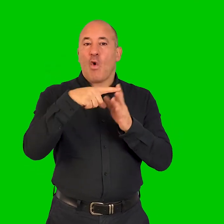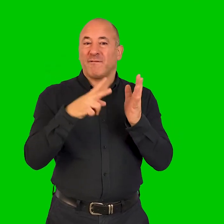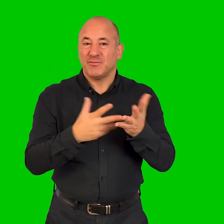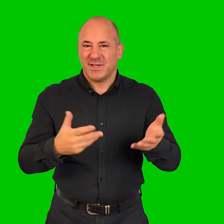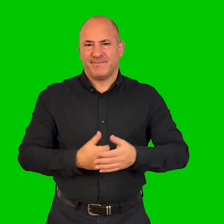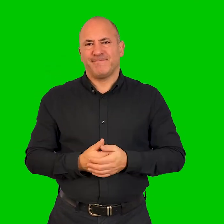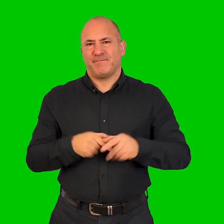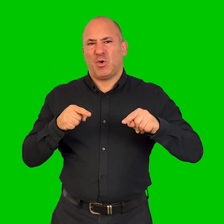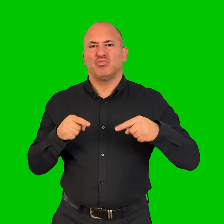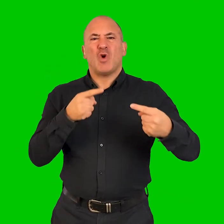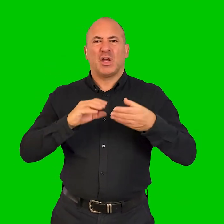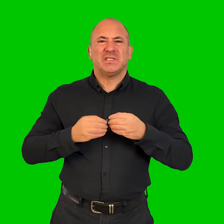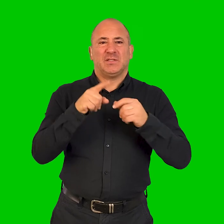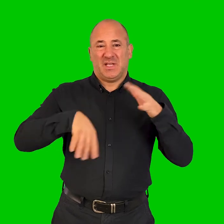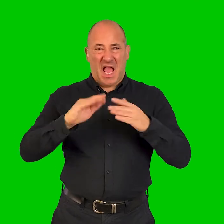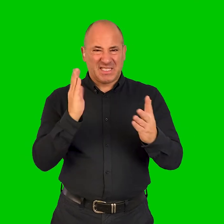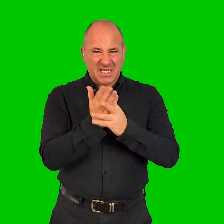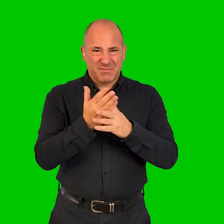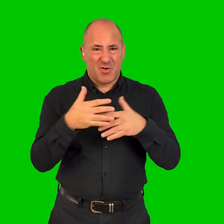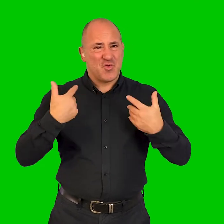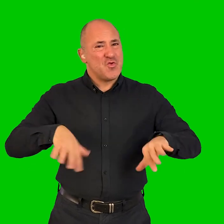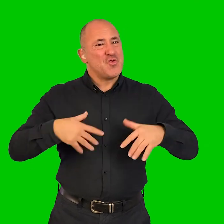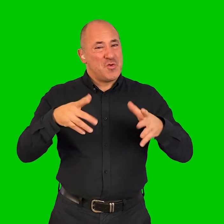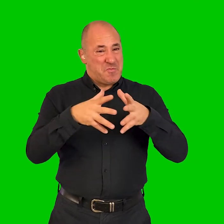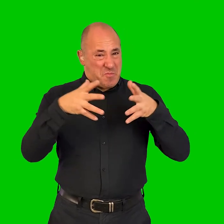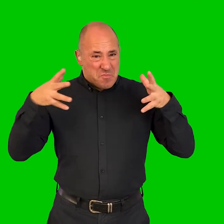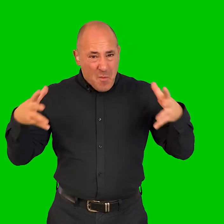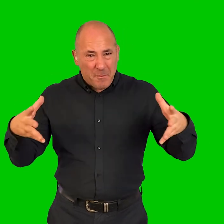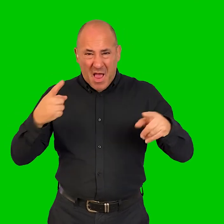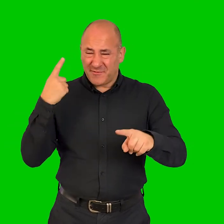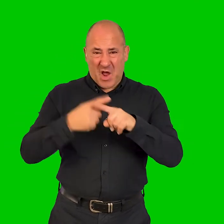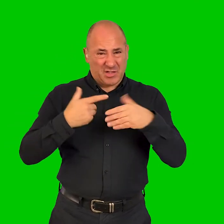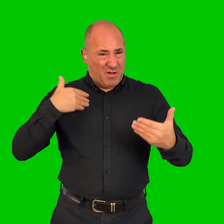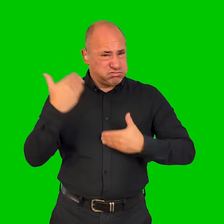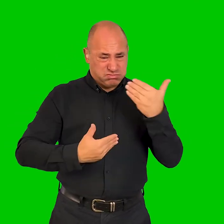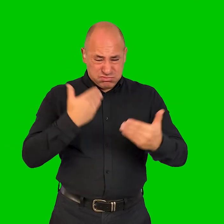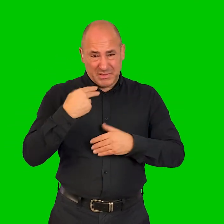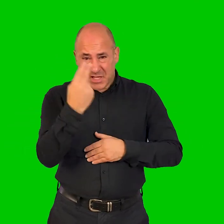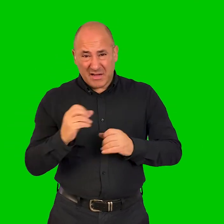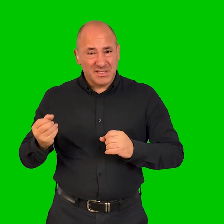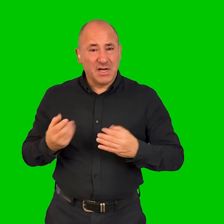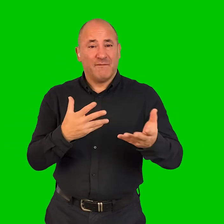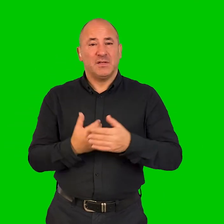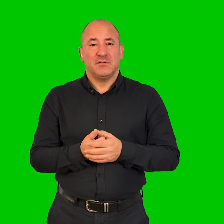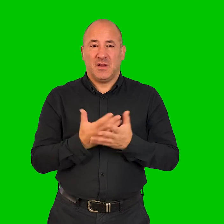So the challenge of making these works accessible has definitely been the sheer volume and pace of the events that are being designed and delivered.